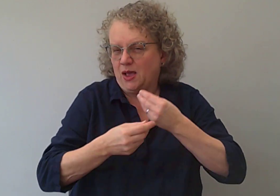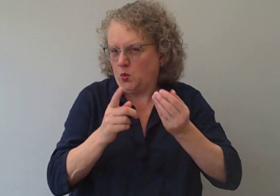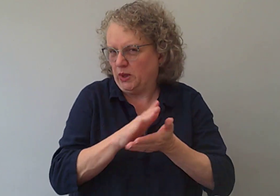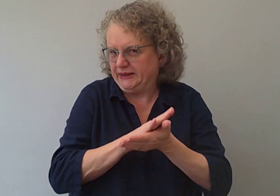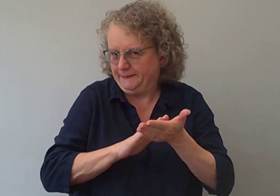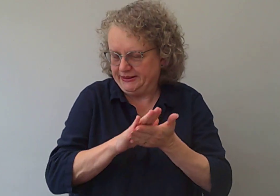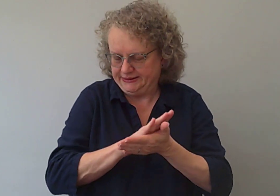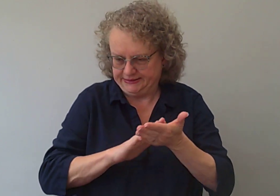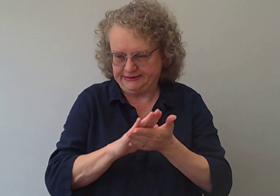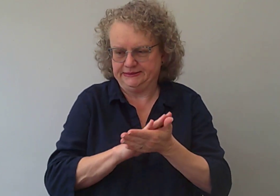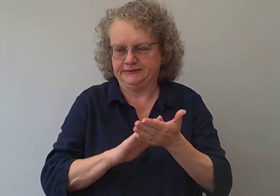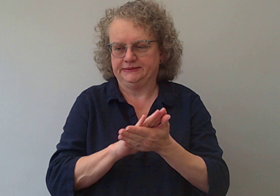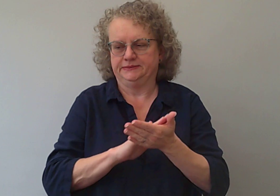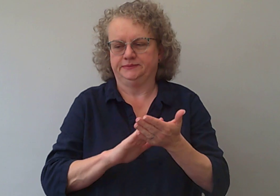I will explain what it means.